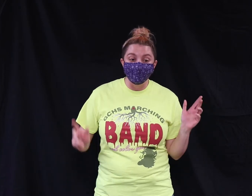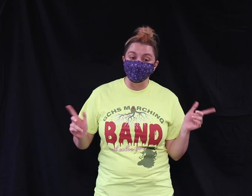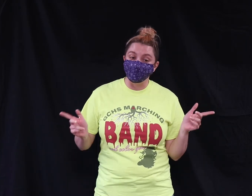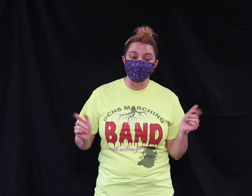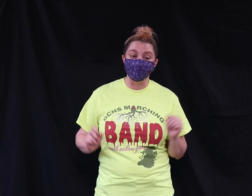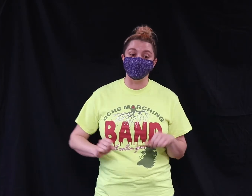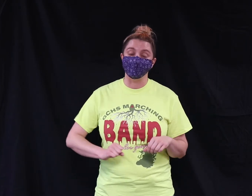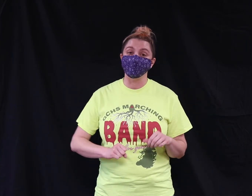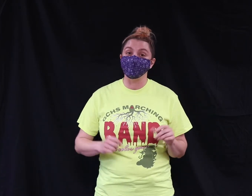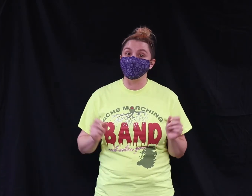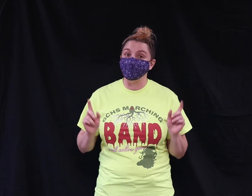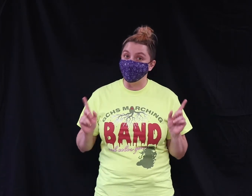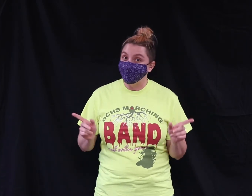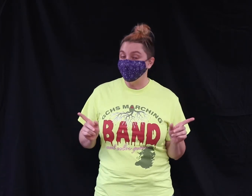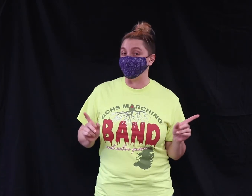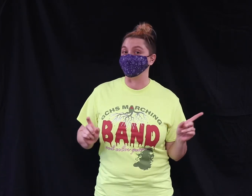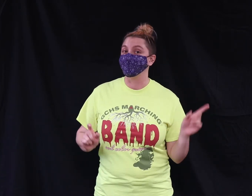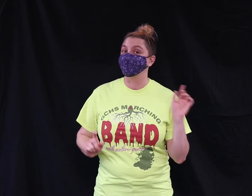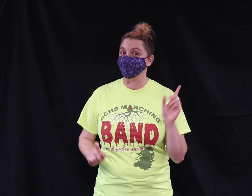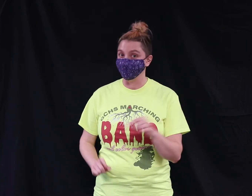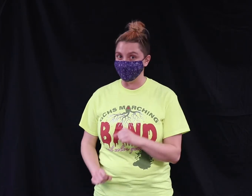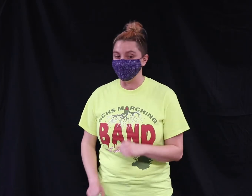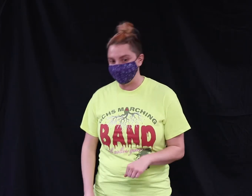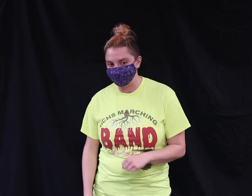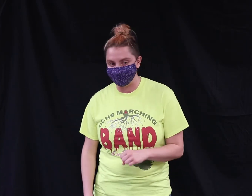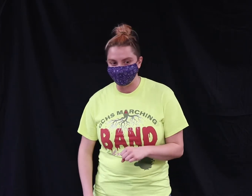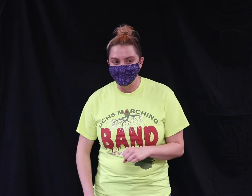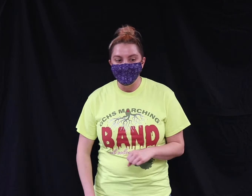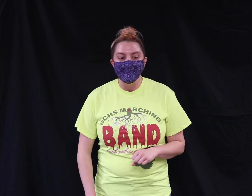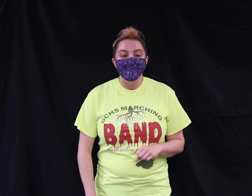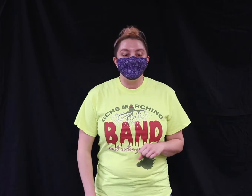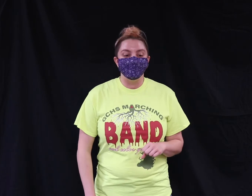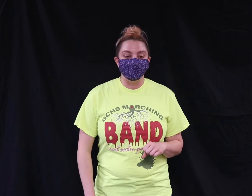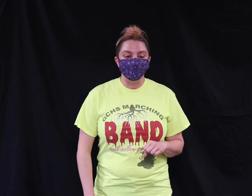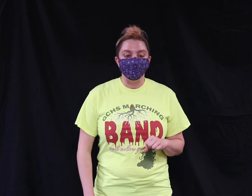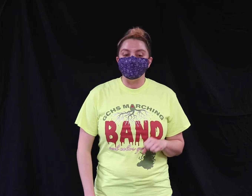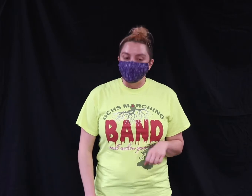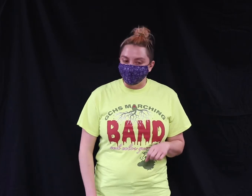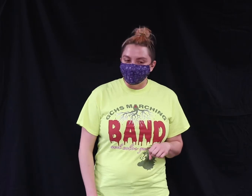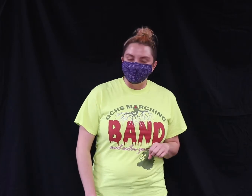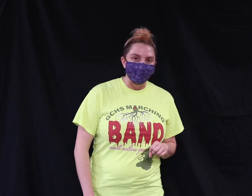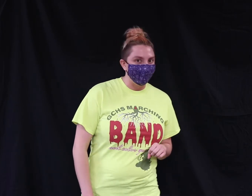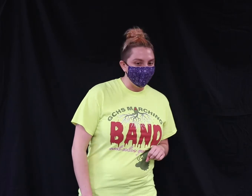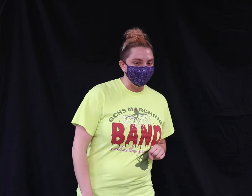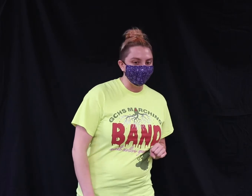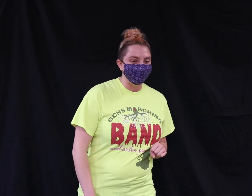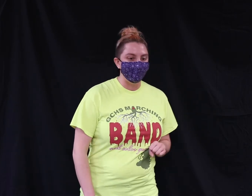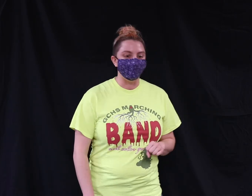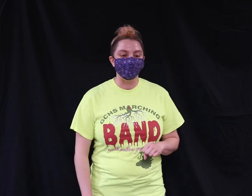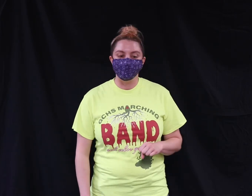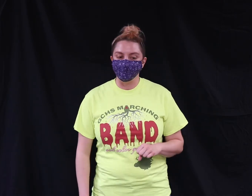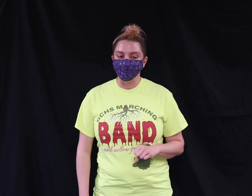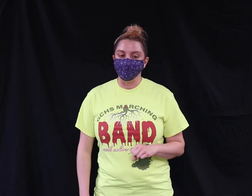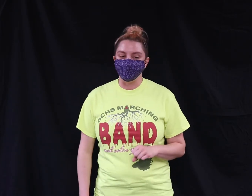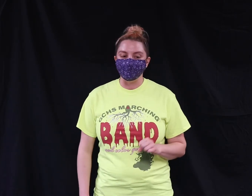participating donors will receive a coupon for free pizza. Visit Vitalant.org and use the group code